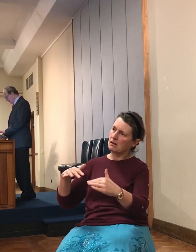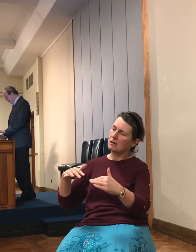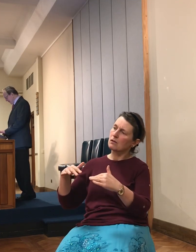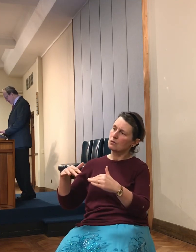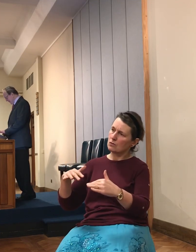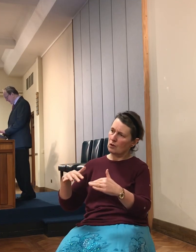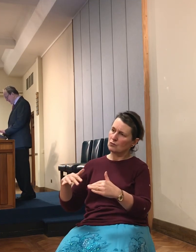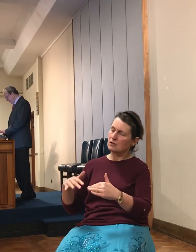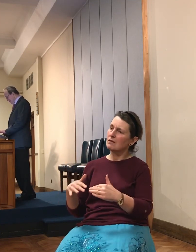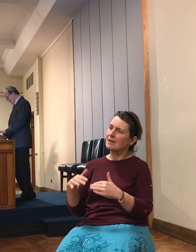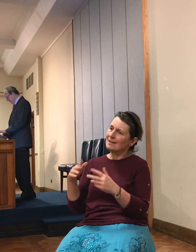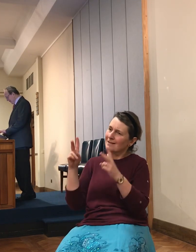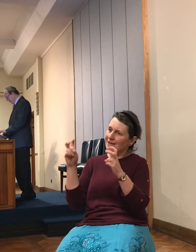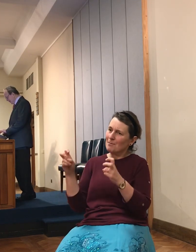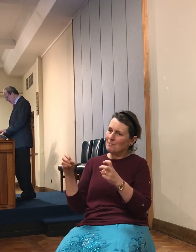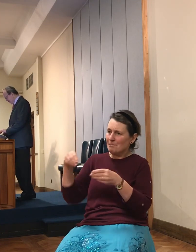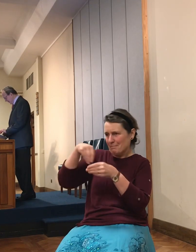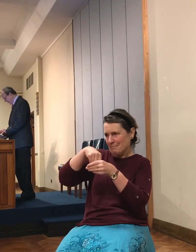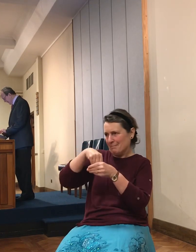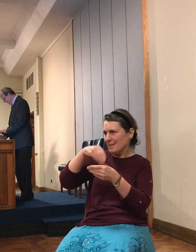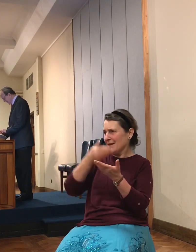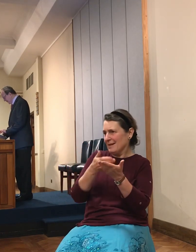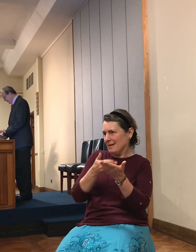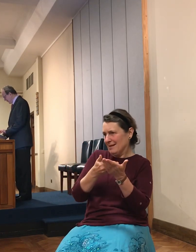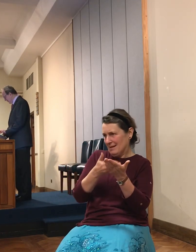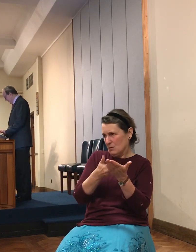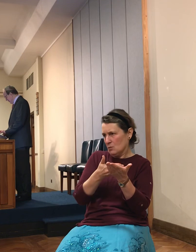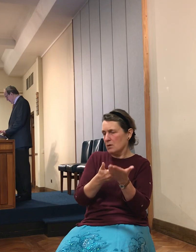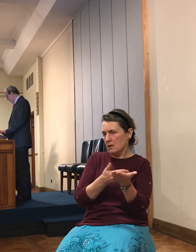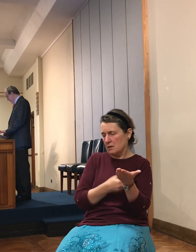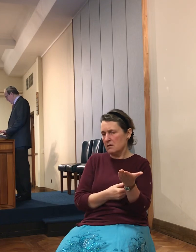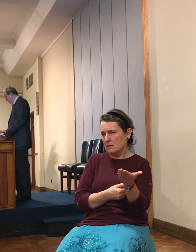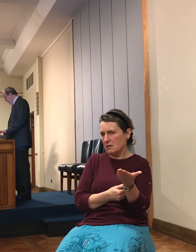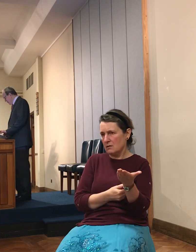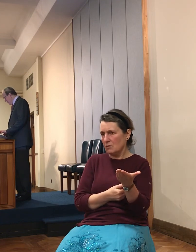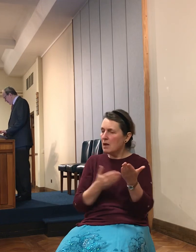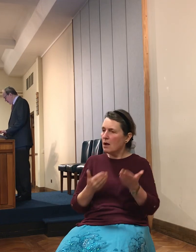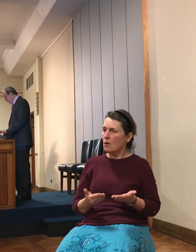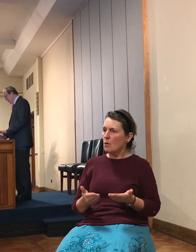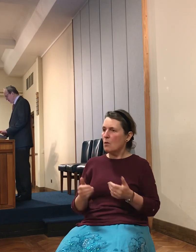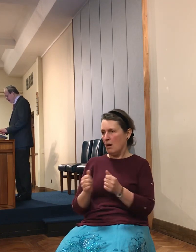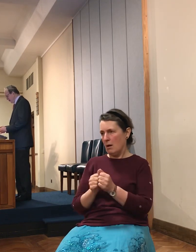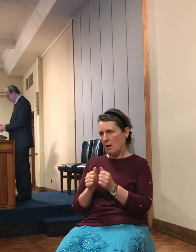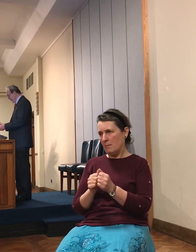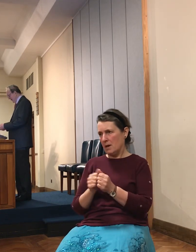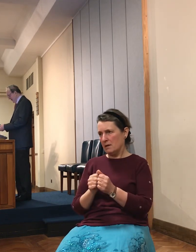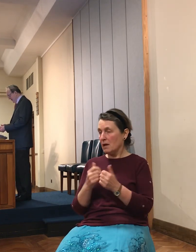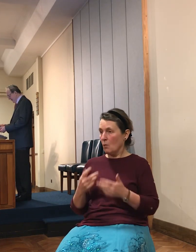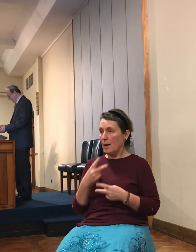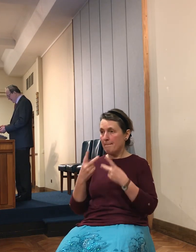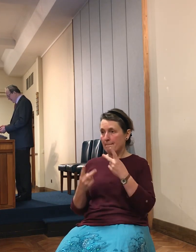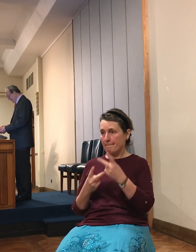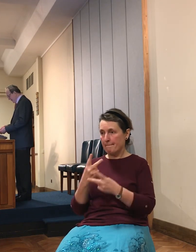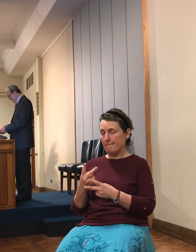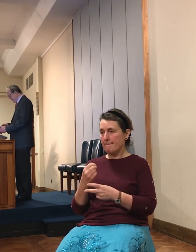constantly. Let's close our thinking, singing together the hymn 301.